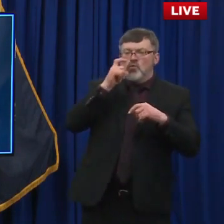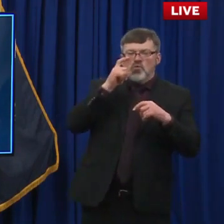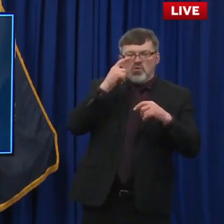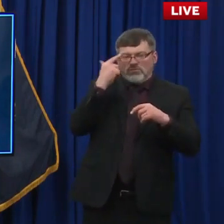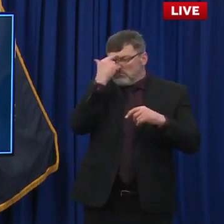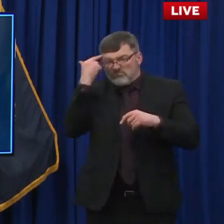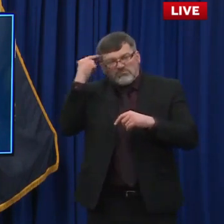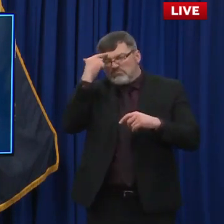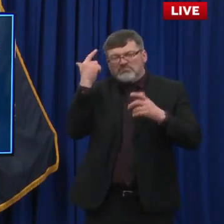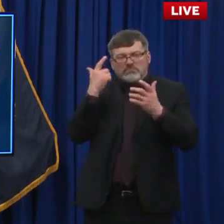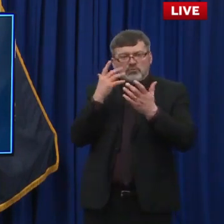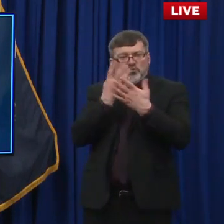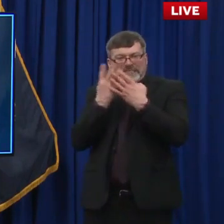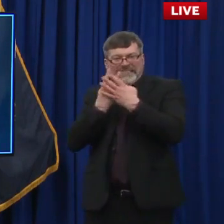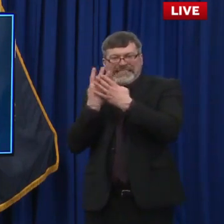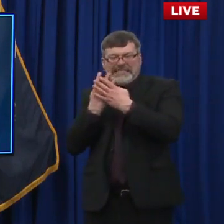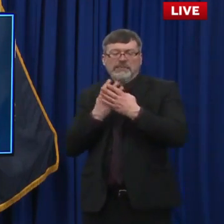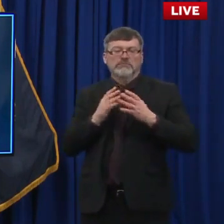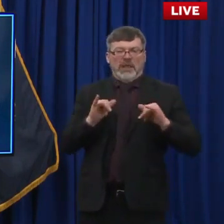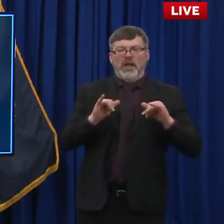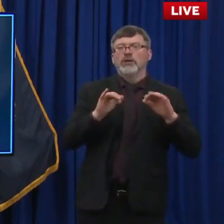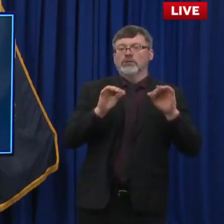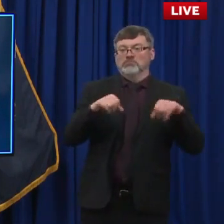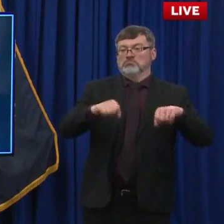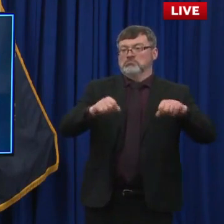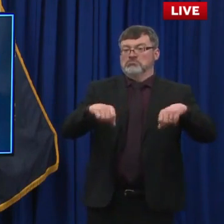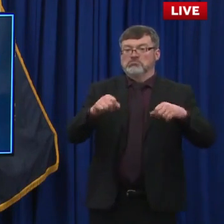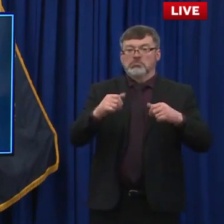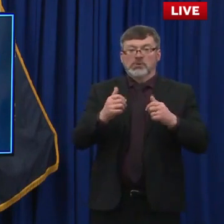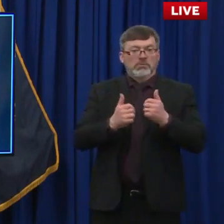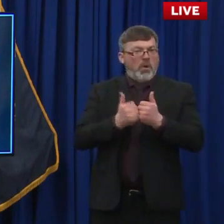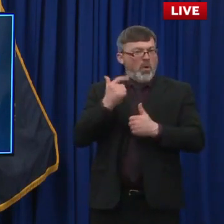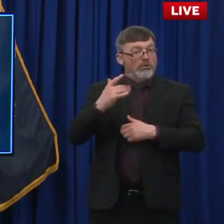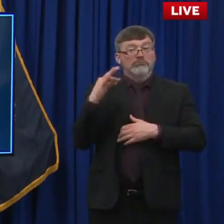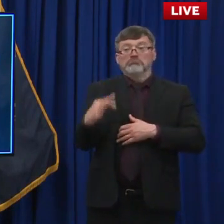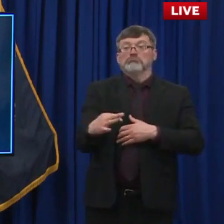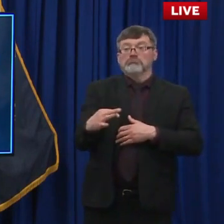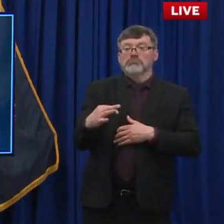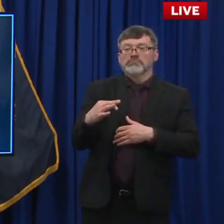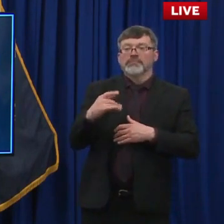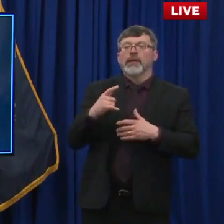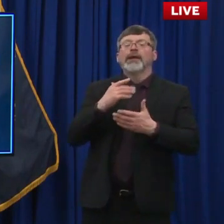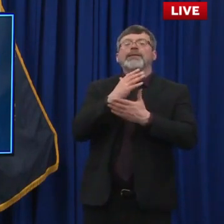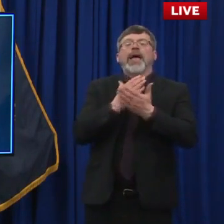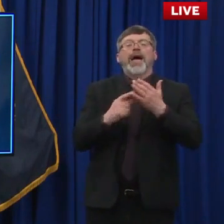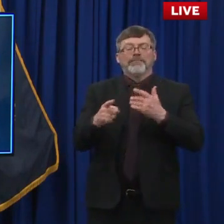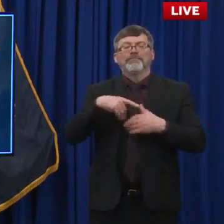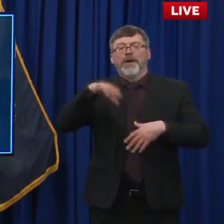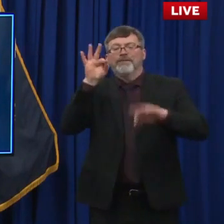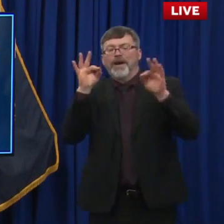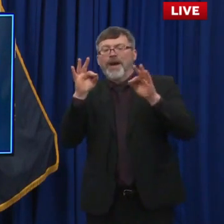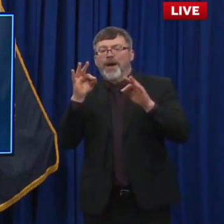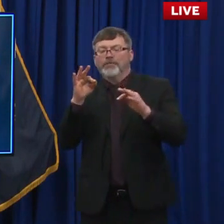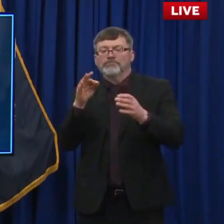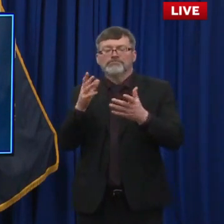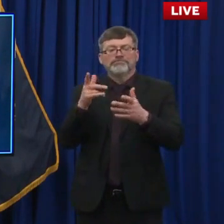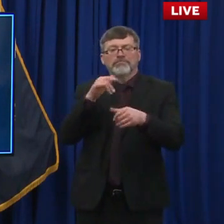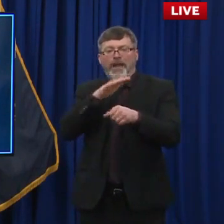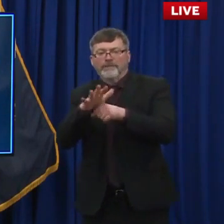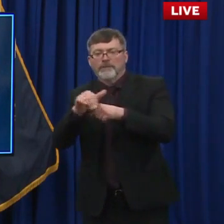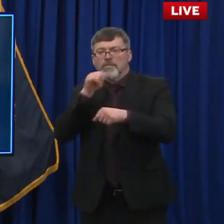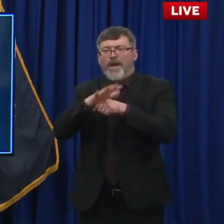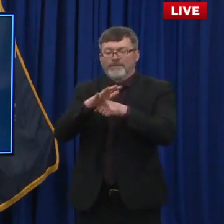Um, overall, it was a very positive report, which is great. Um, but like many facilities across the country, there were some issues, uh,